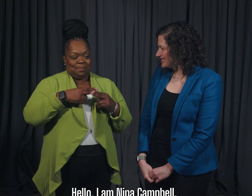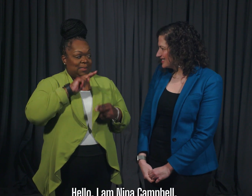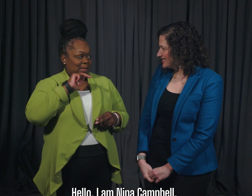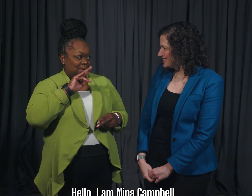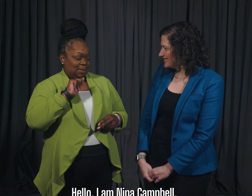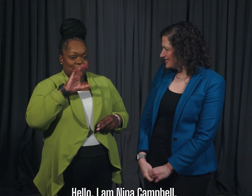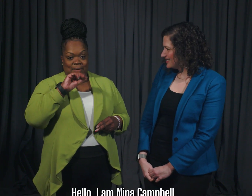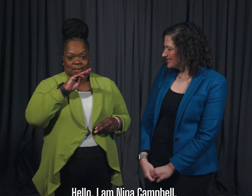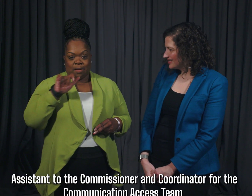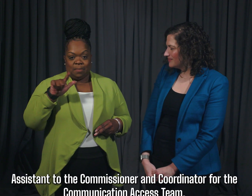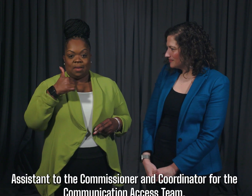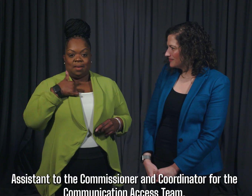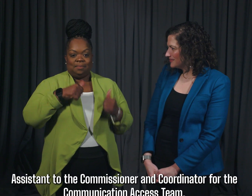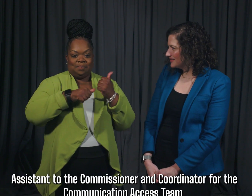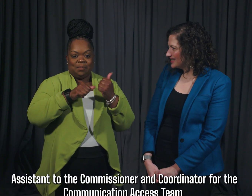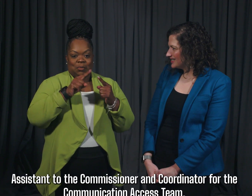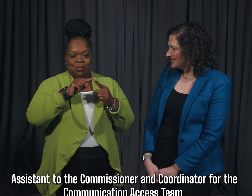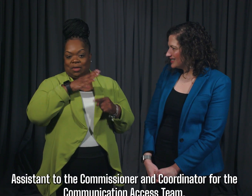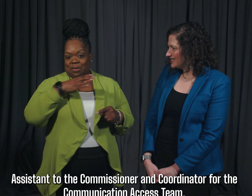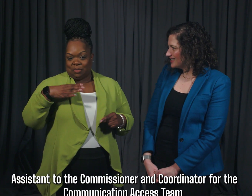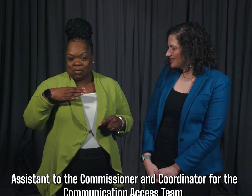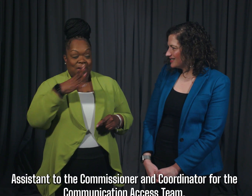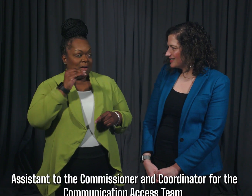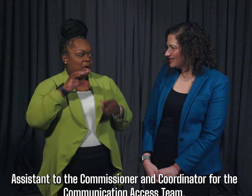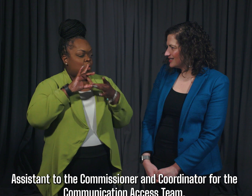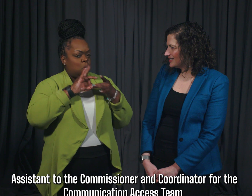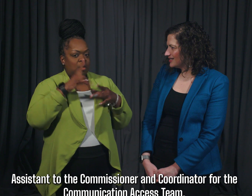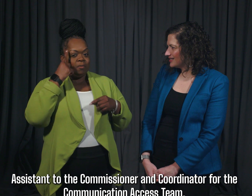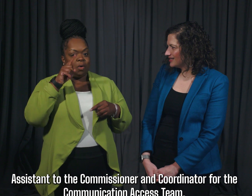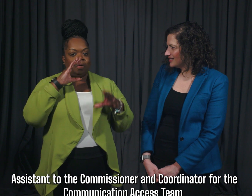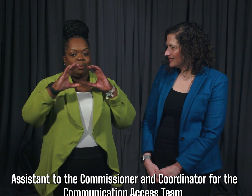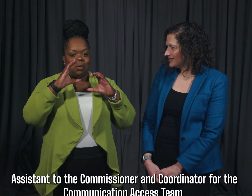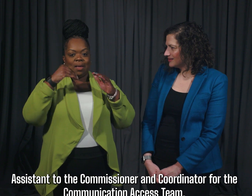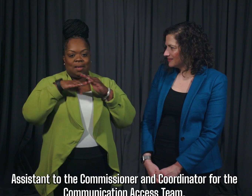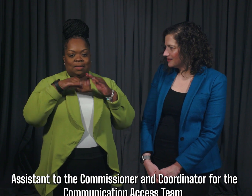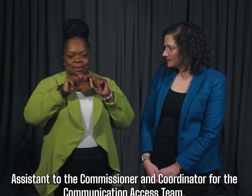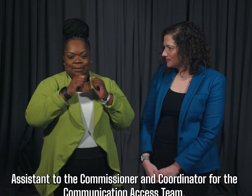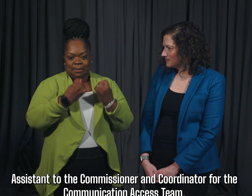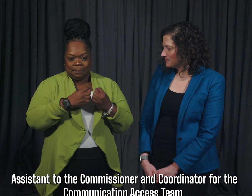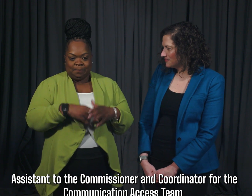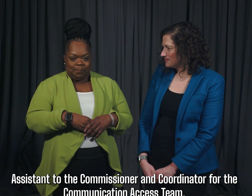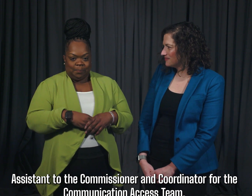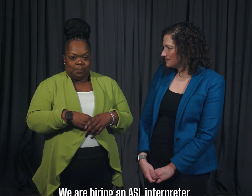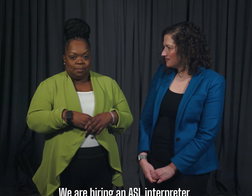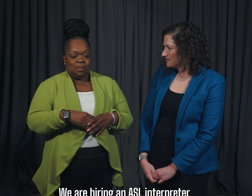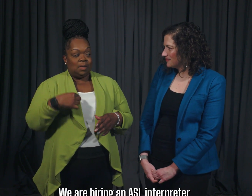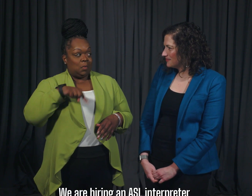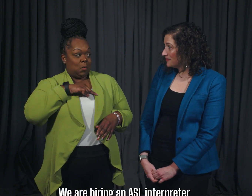I am Nina Campbell, Assistant to the Commissioner and Coordinator for the Communication Access Team. We are hiring an